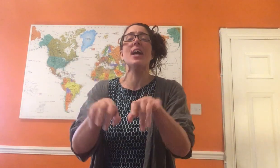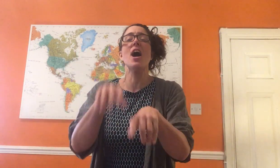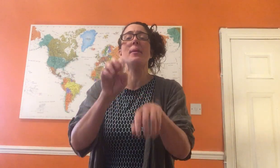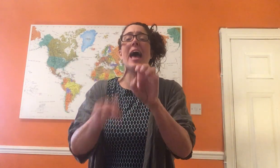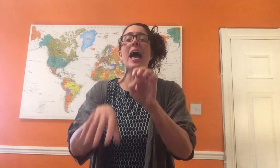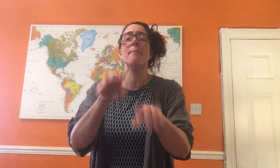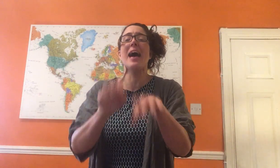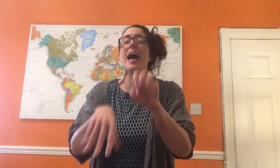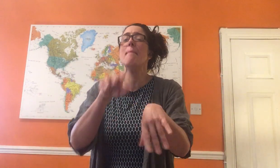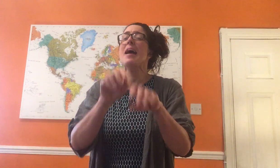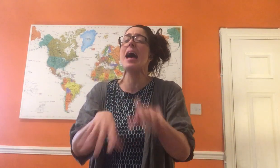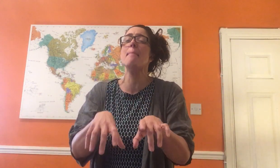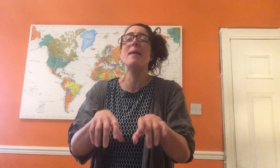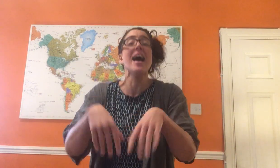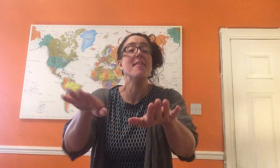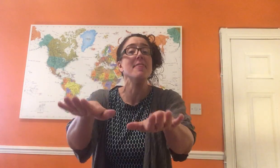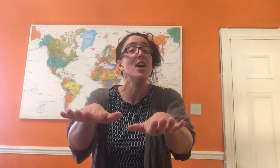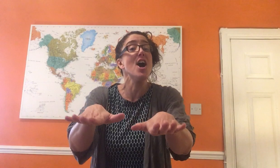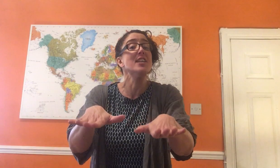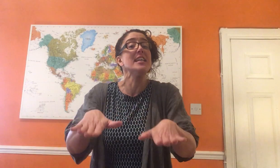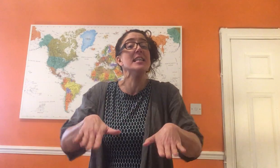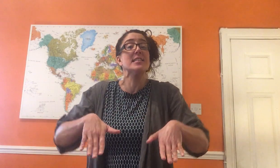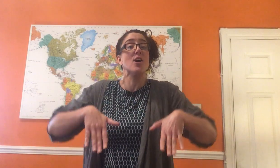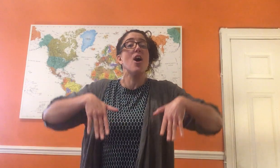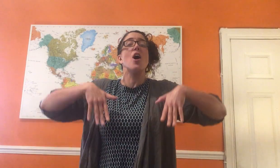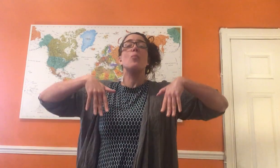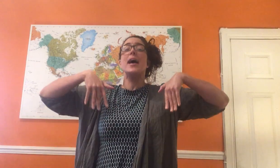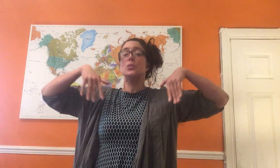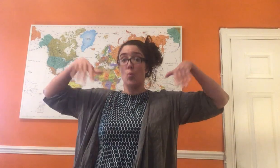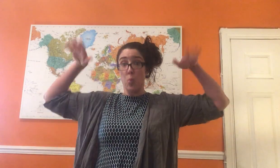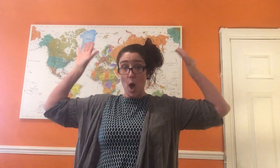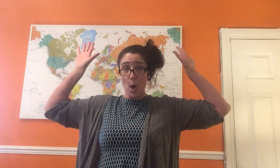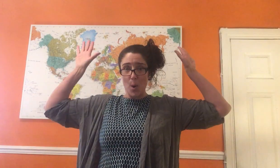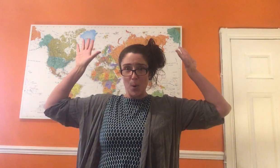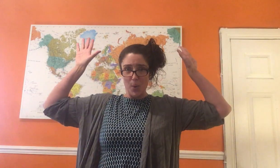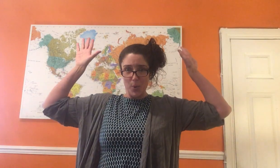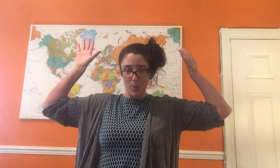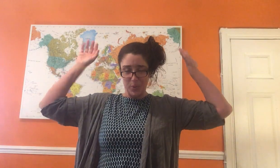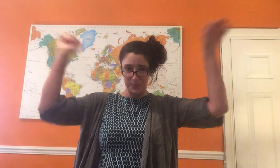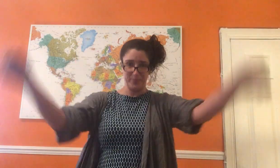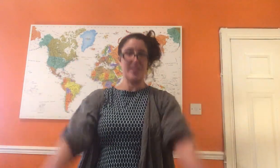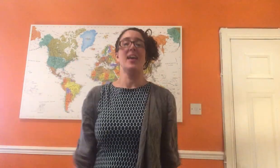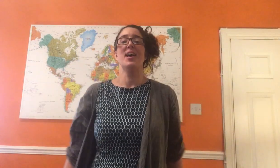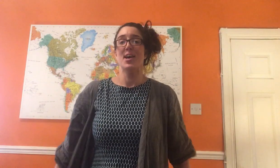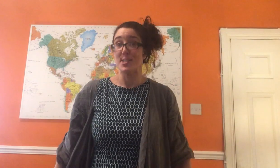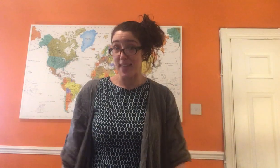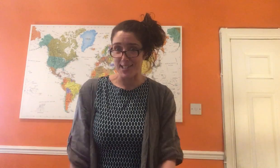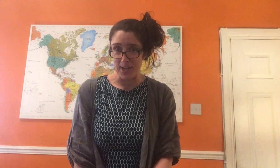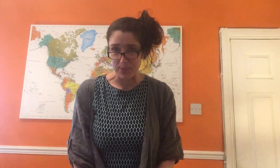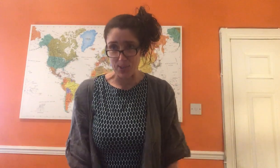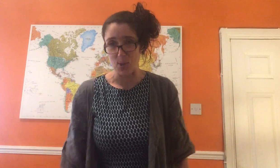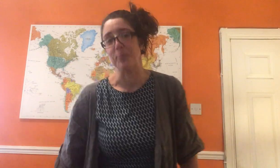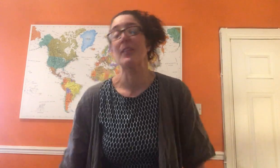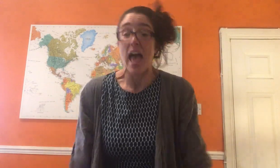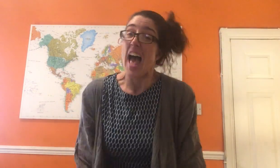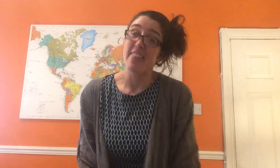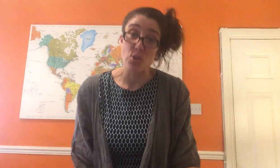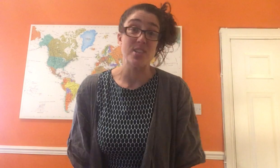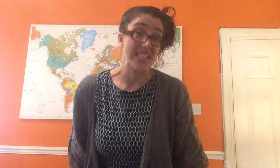going hammer, hammer, hammer. And the audience all went woo. So that's our little song. And the audience